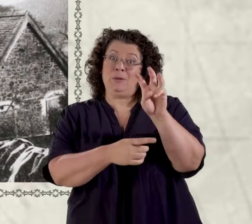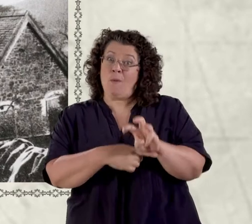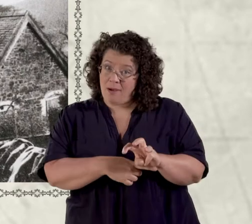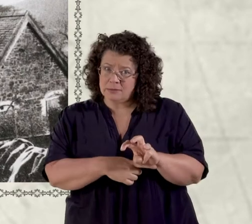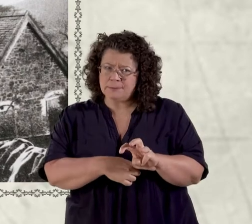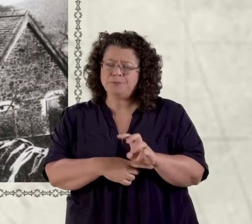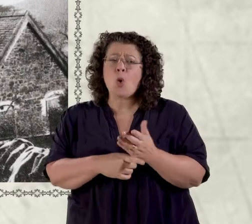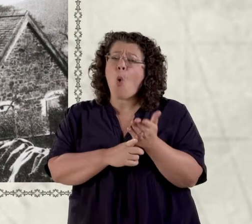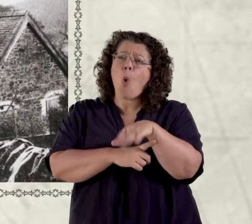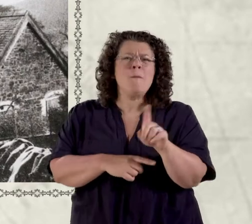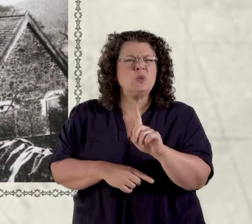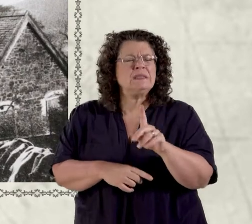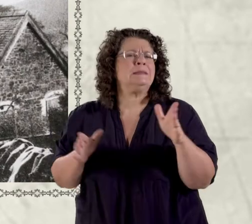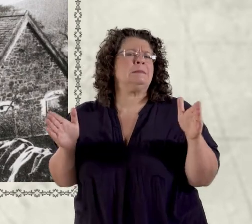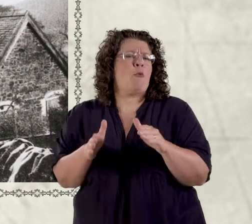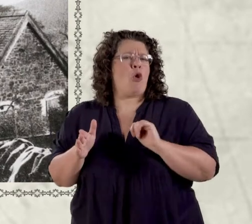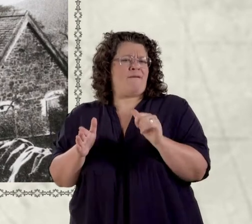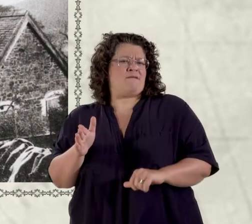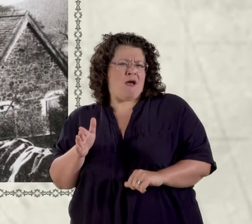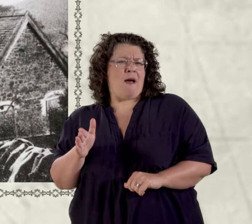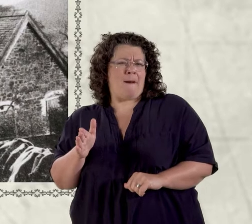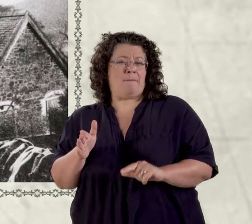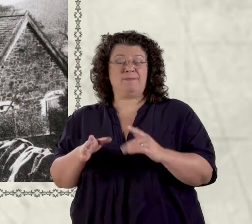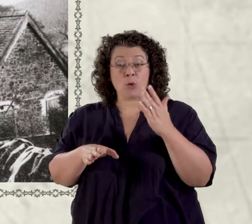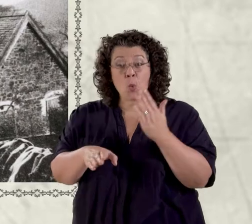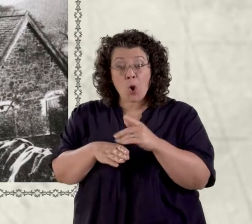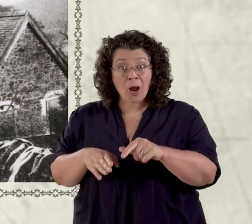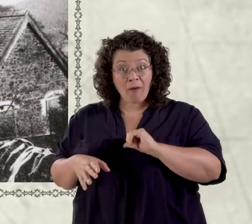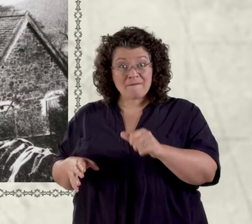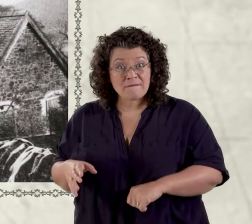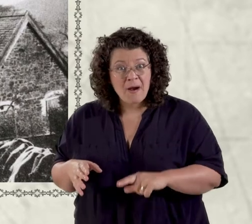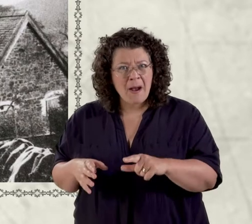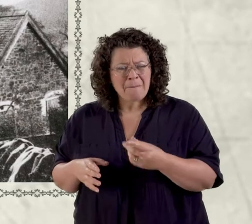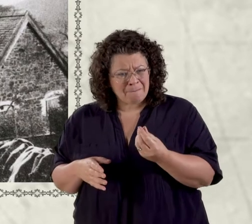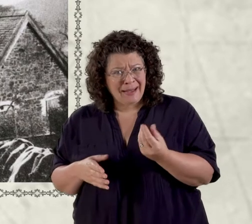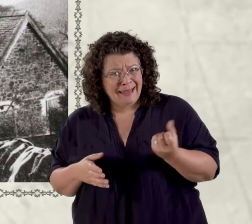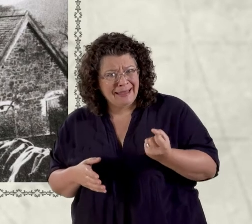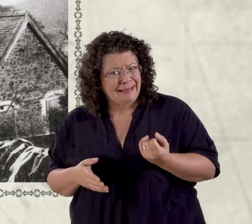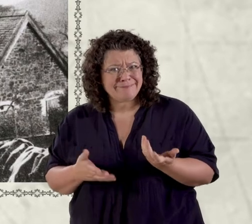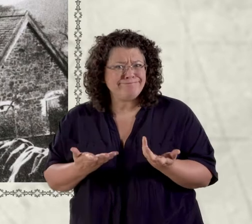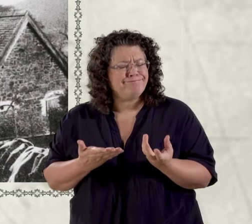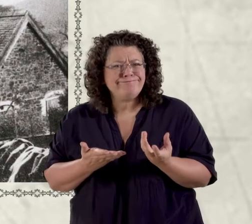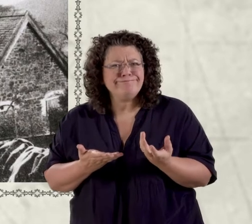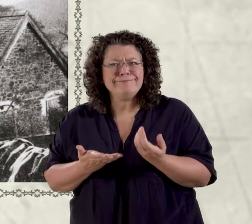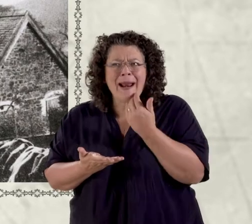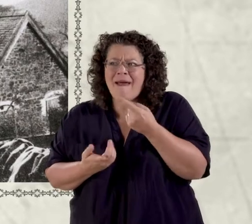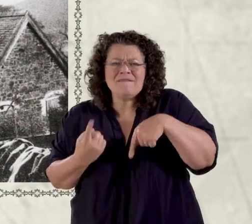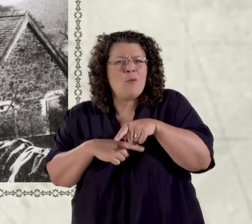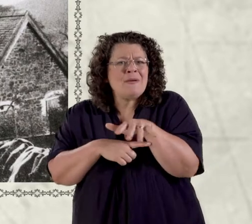but working on the farm didn't generate enough income for us as a family so i had to leave school at the age of 11 to help